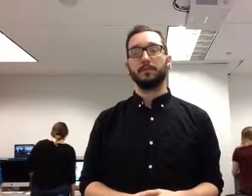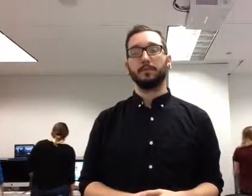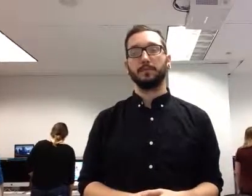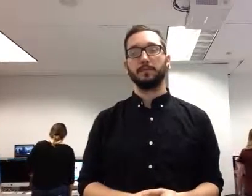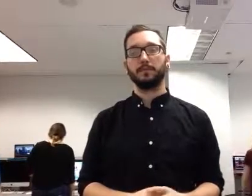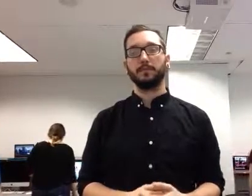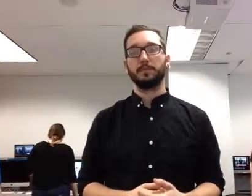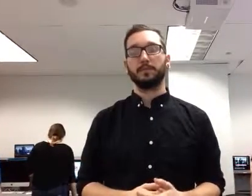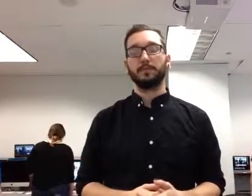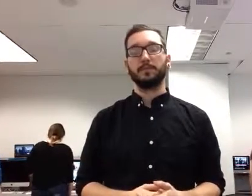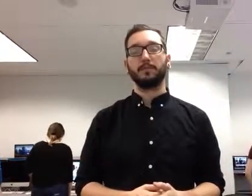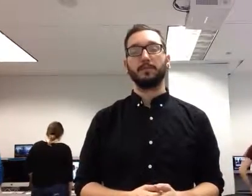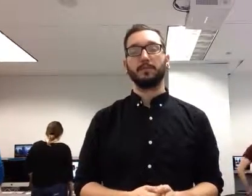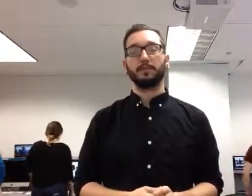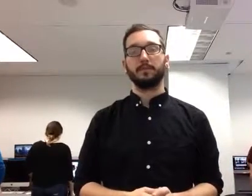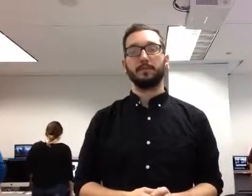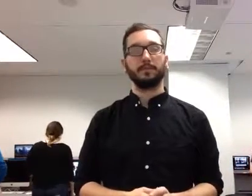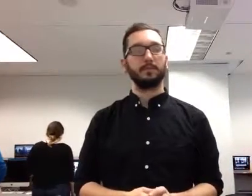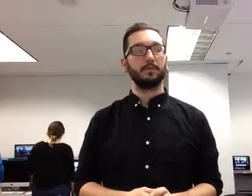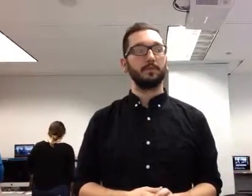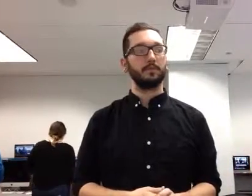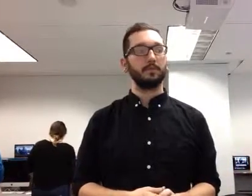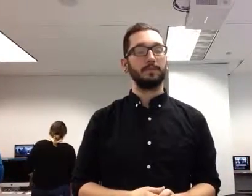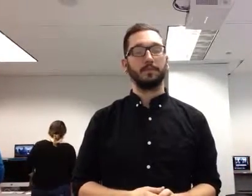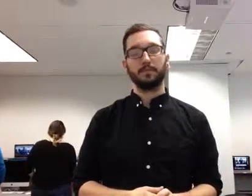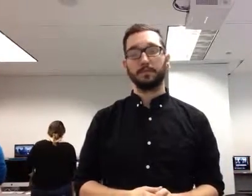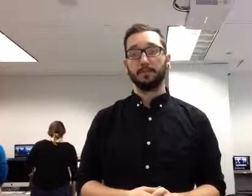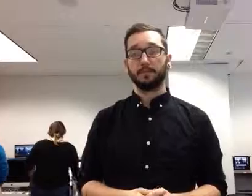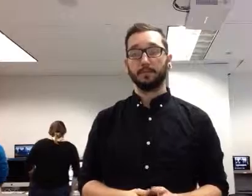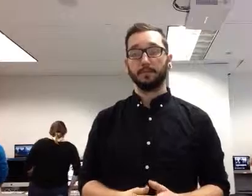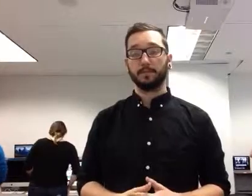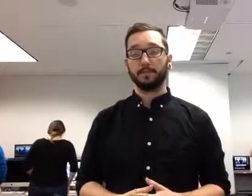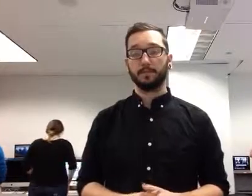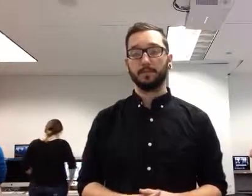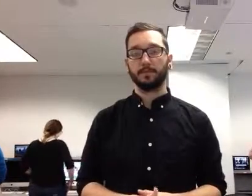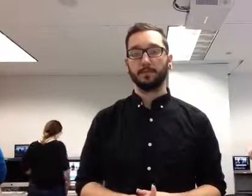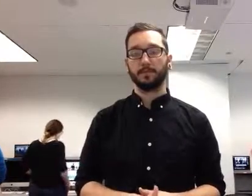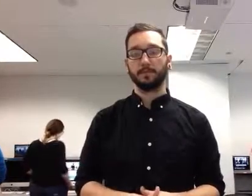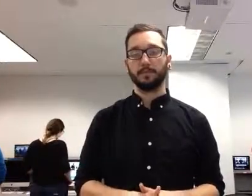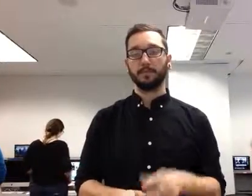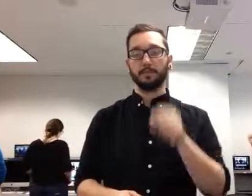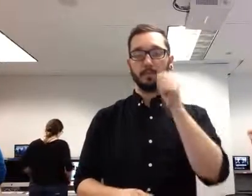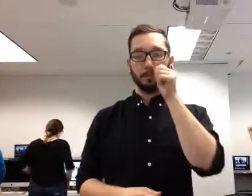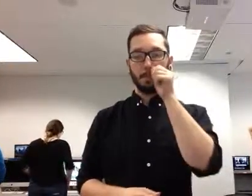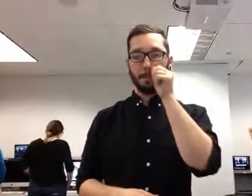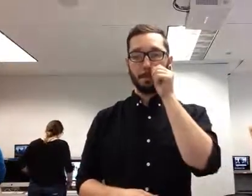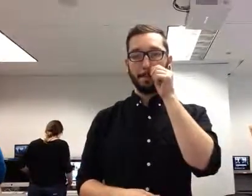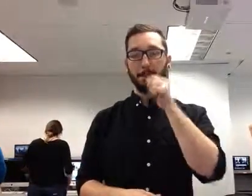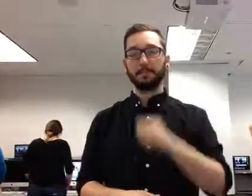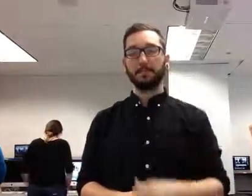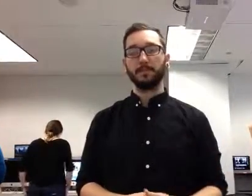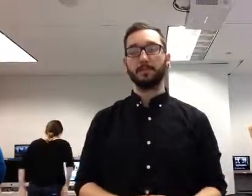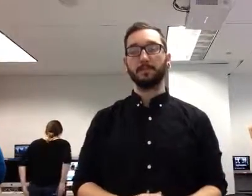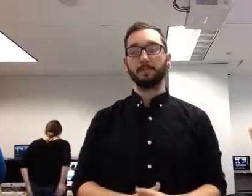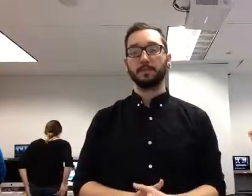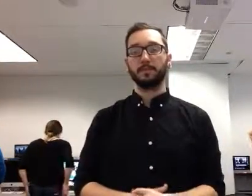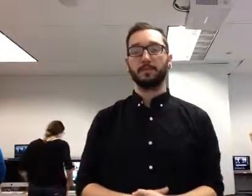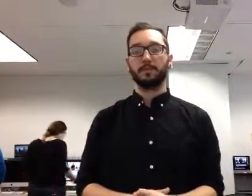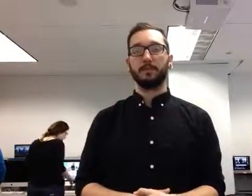You will now be interpreting in Mr. Barstow's 12th grade world history class. The students are studying about the effects of World